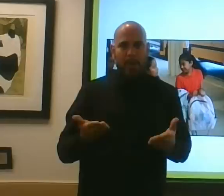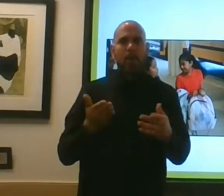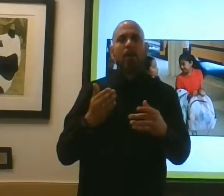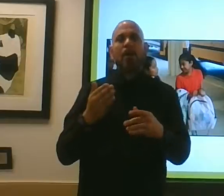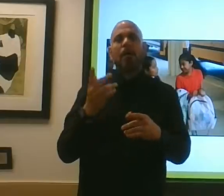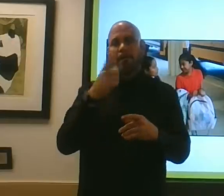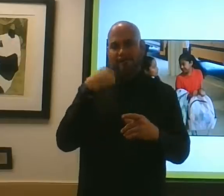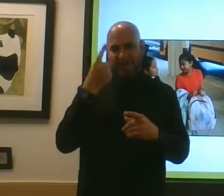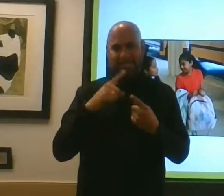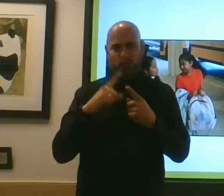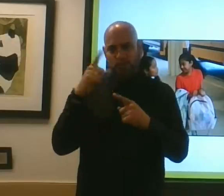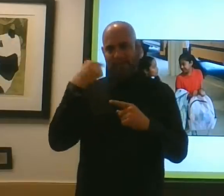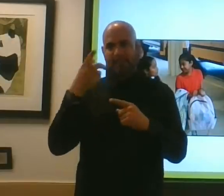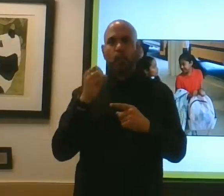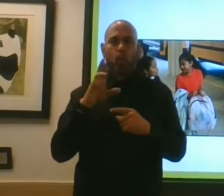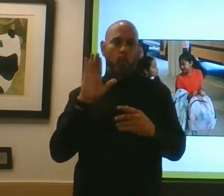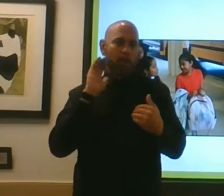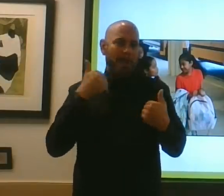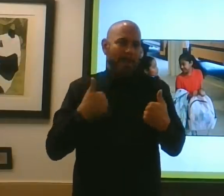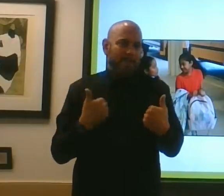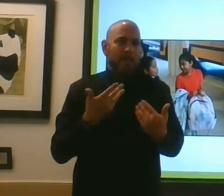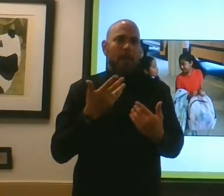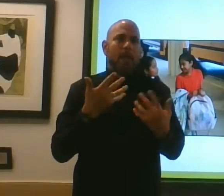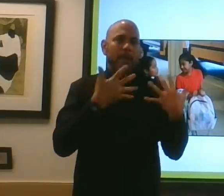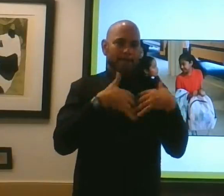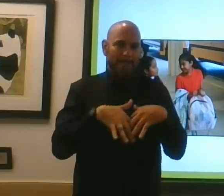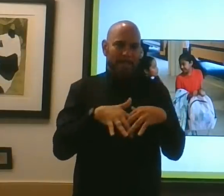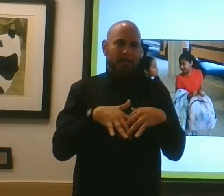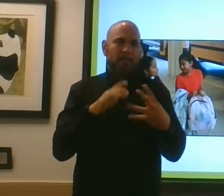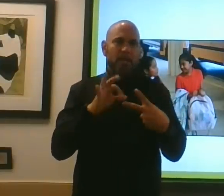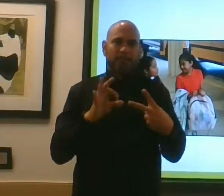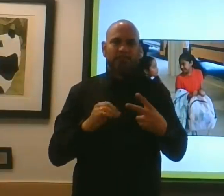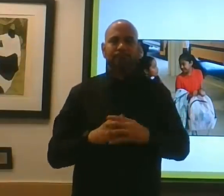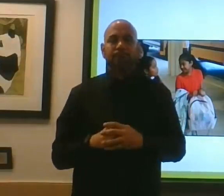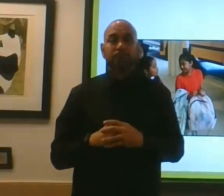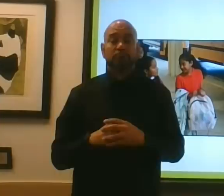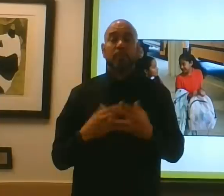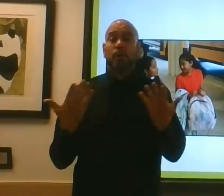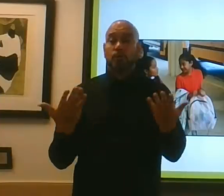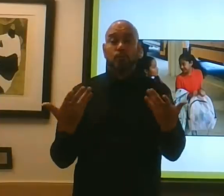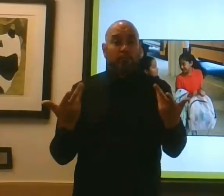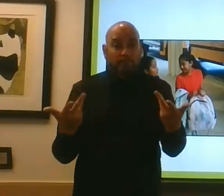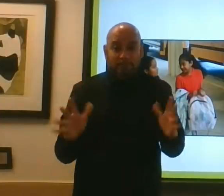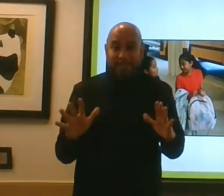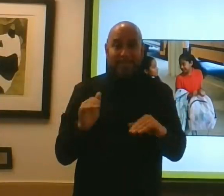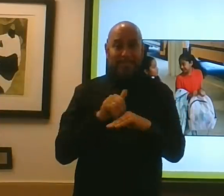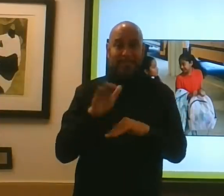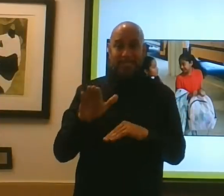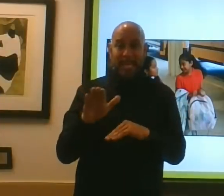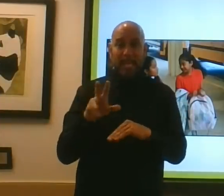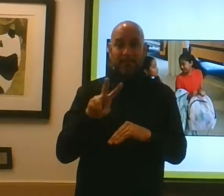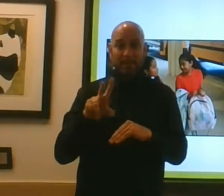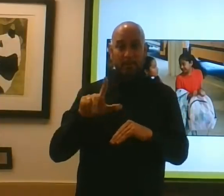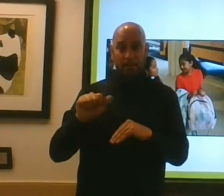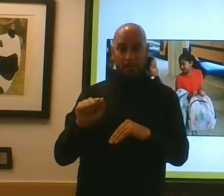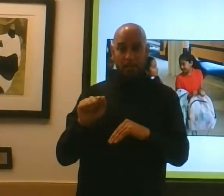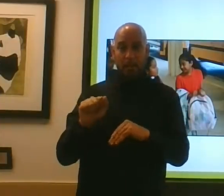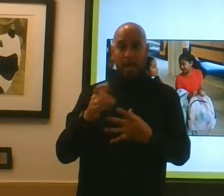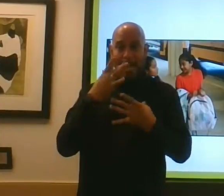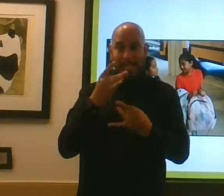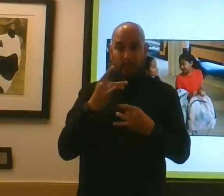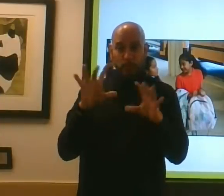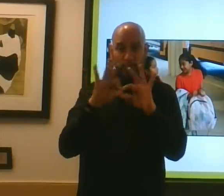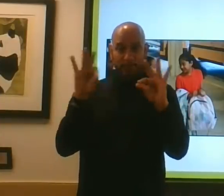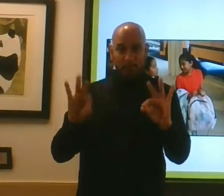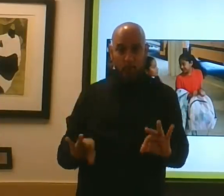-to-face or we have a blended option. So we have sent the option D, the Virtual Learning Academy interest form to